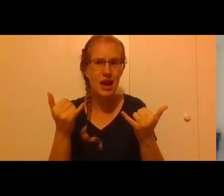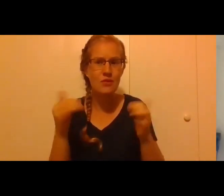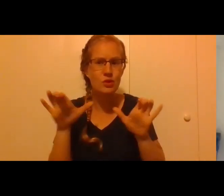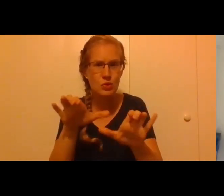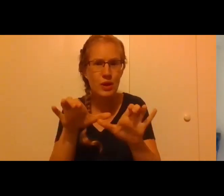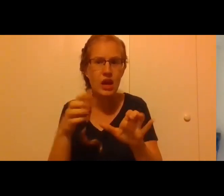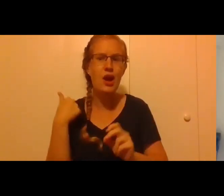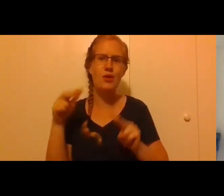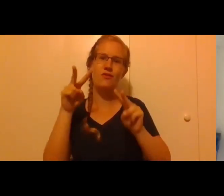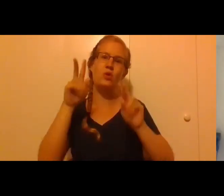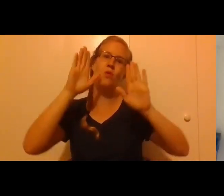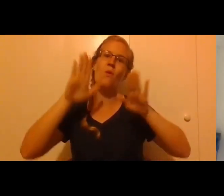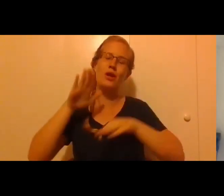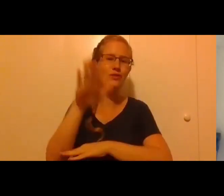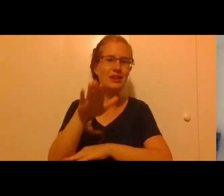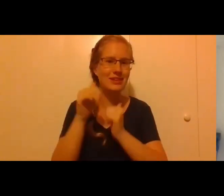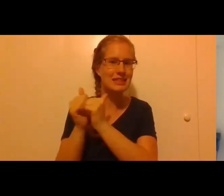forward to a wonderful evening together.